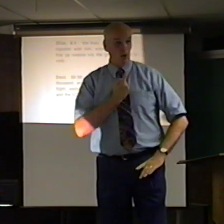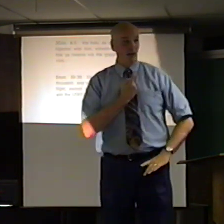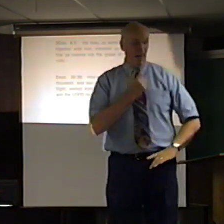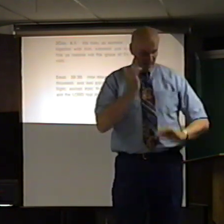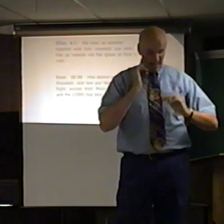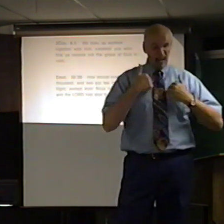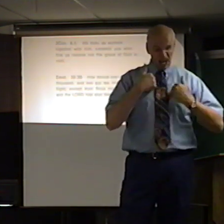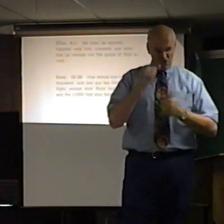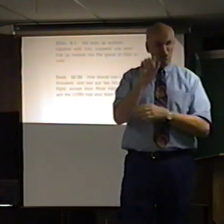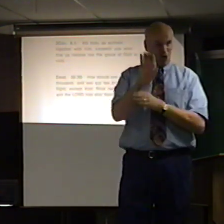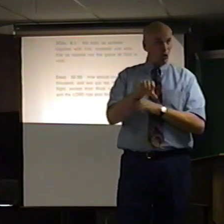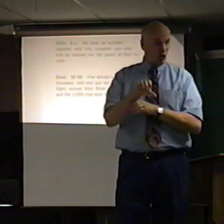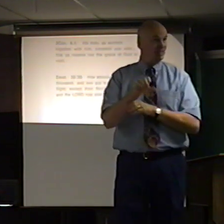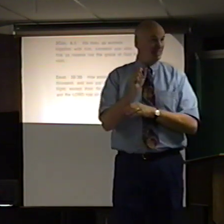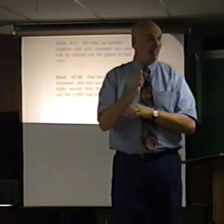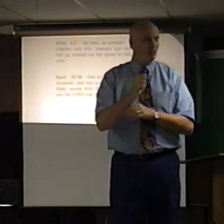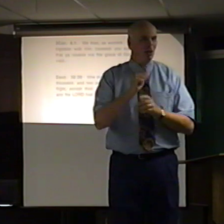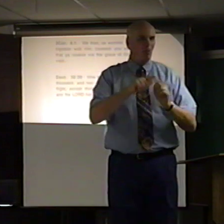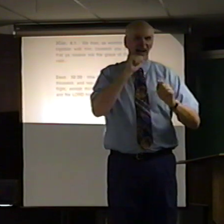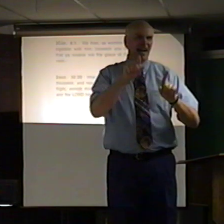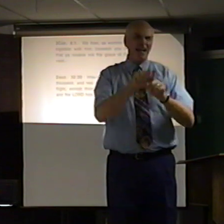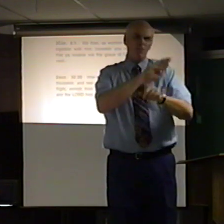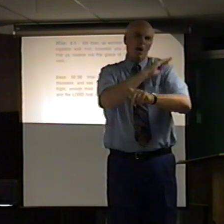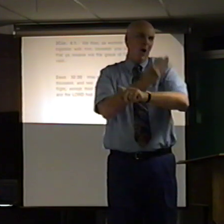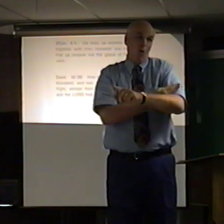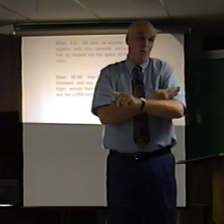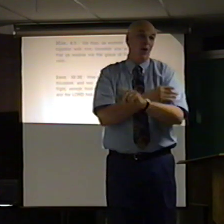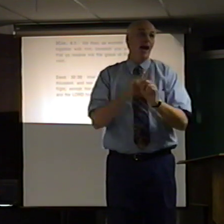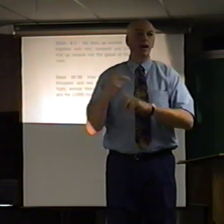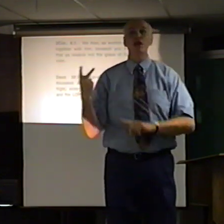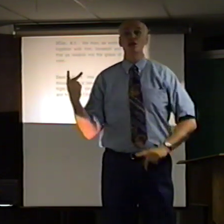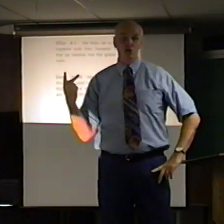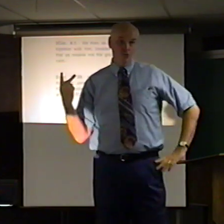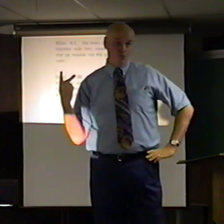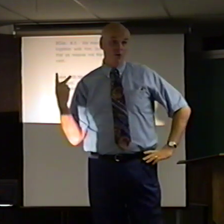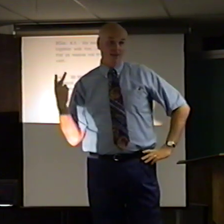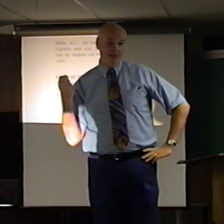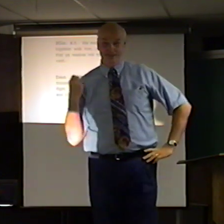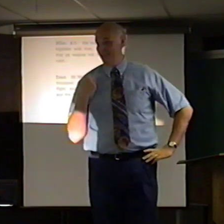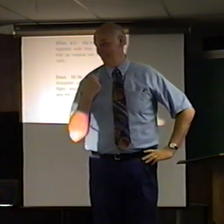of we're a have a force. Yes. But not at Power break is true of us.